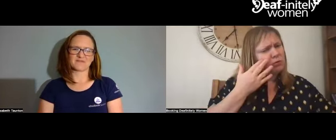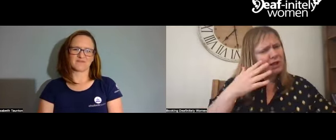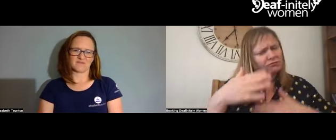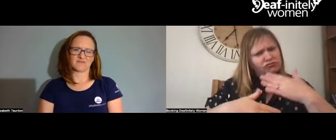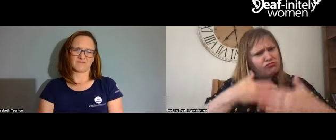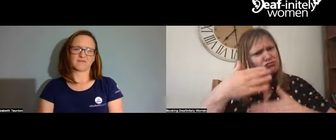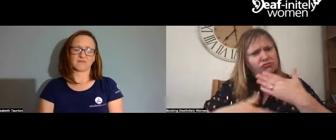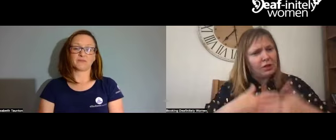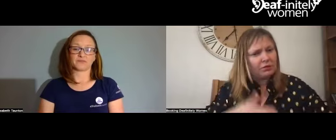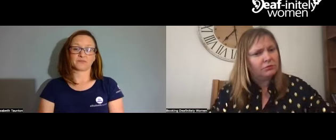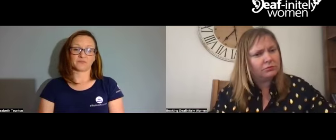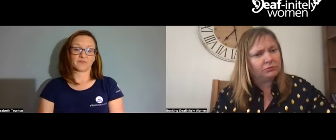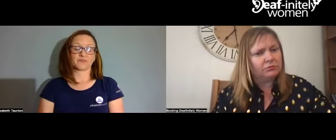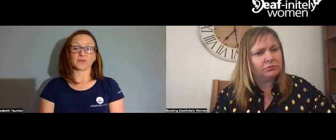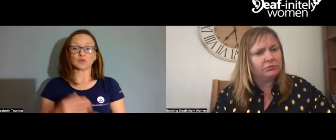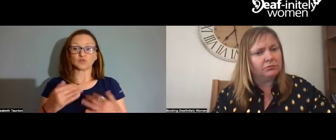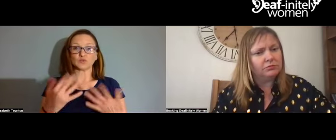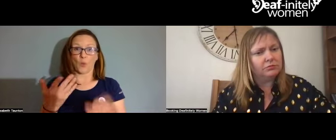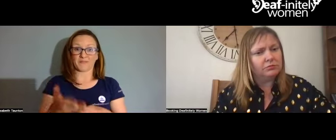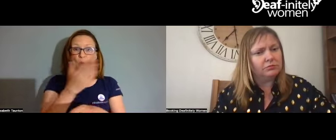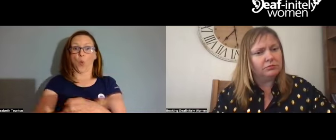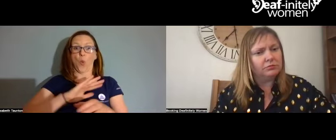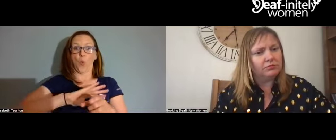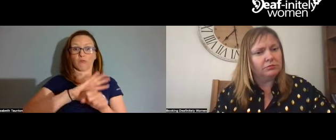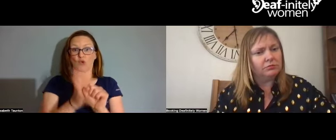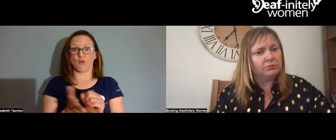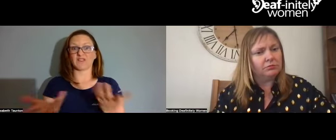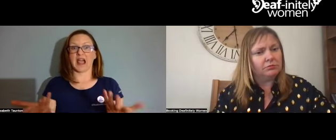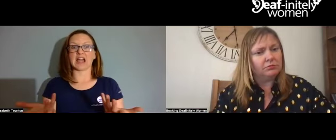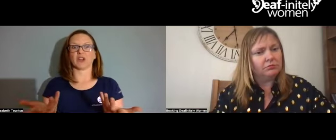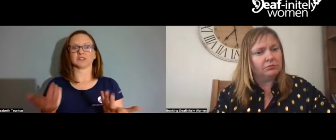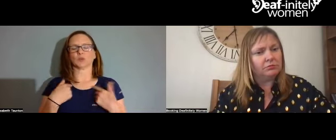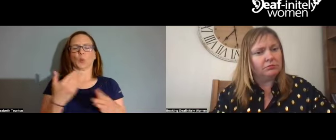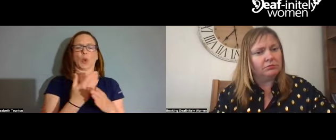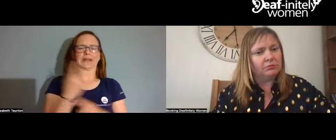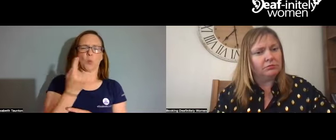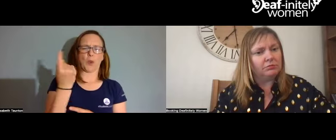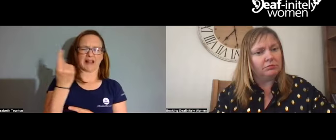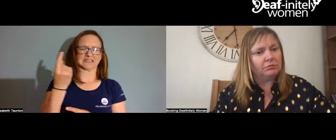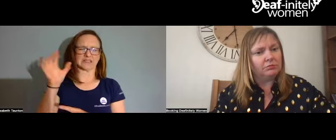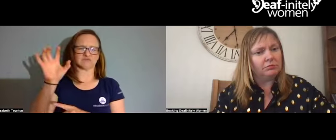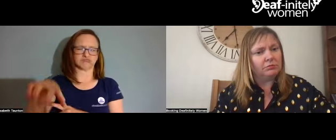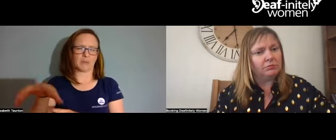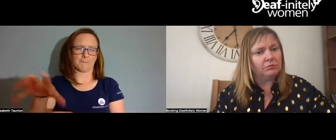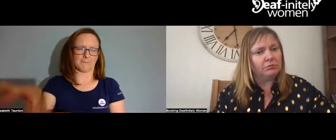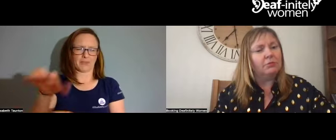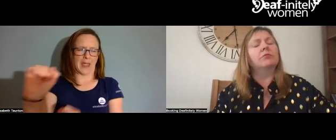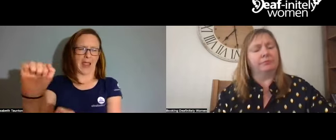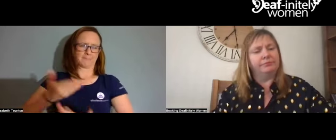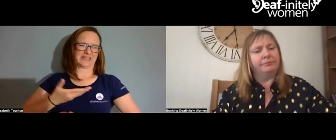When did you set up a business? How did you came about that? Before Covid, I was working through